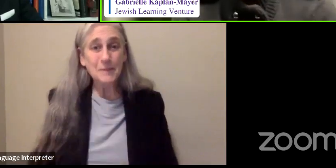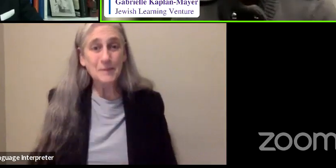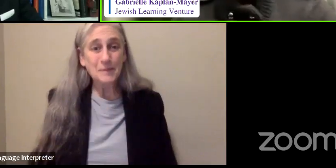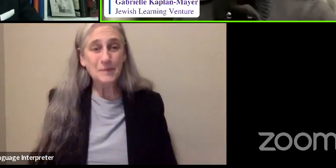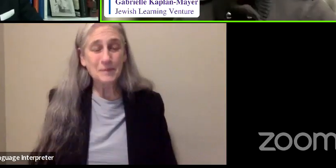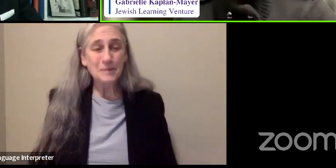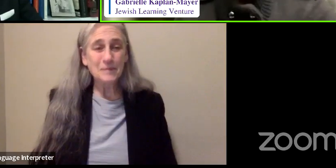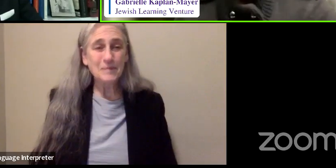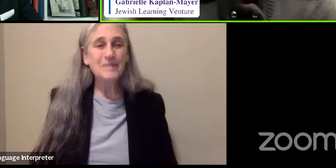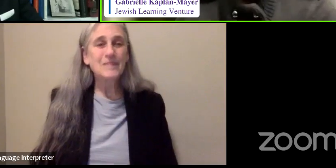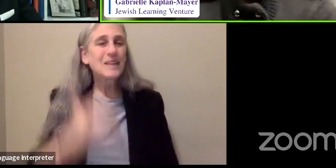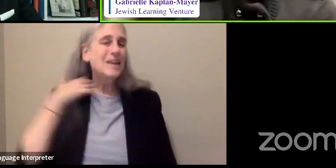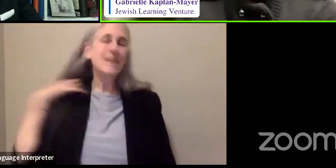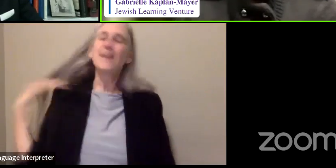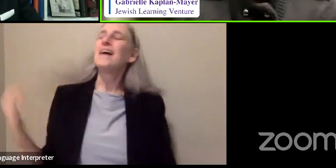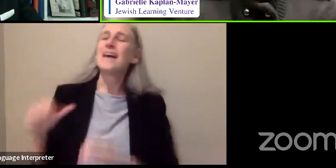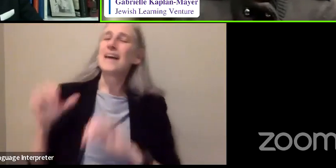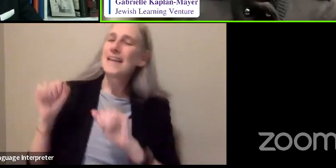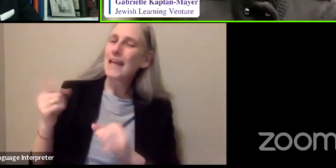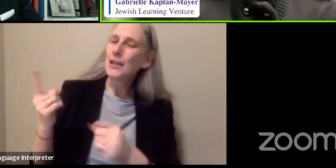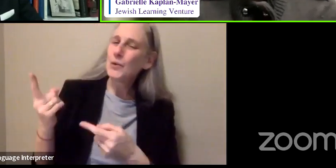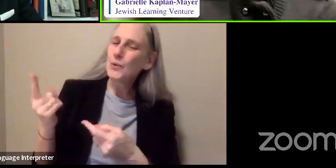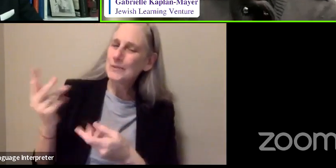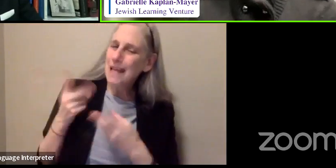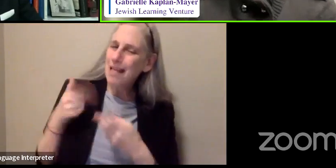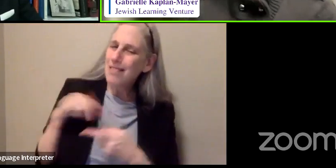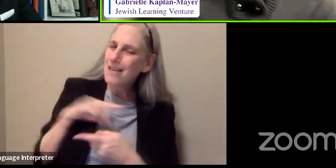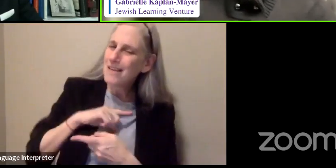Can you tell us, Dr. Greenberg,